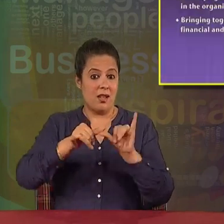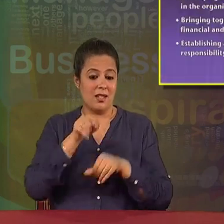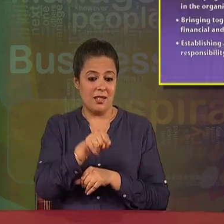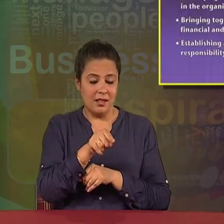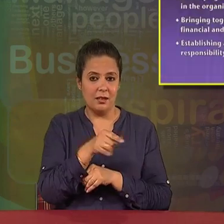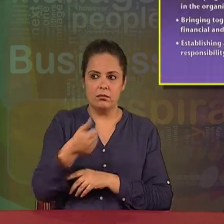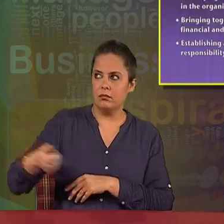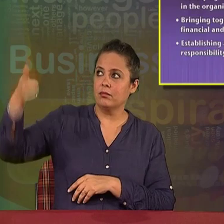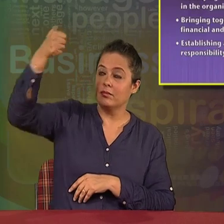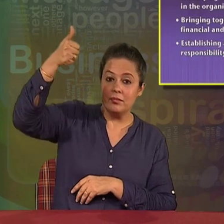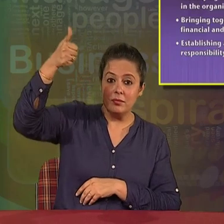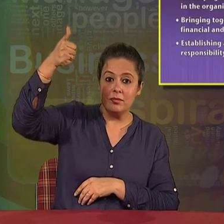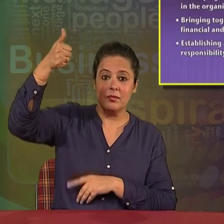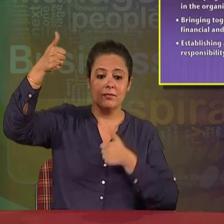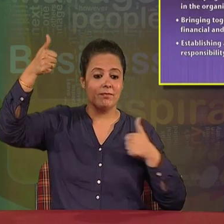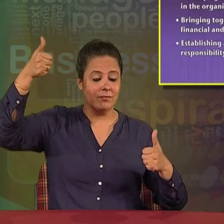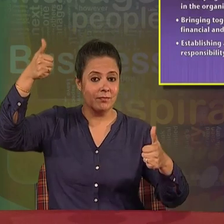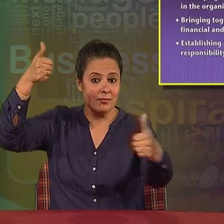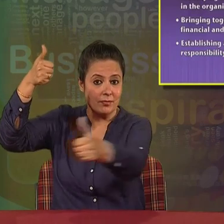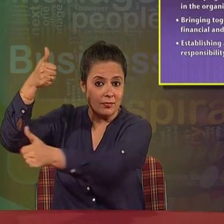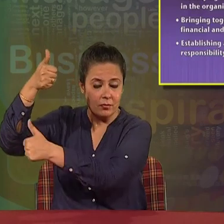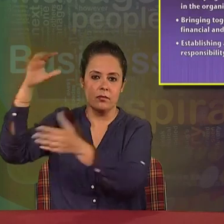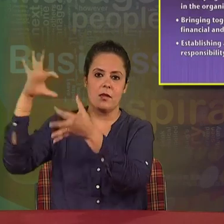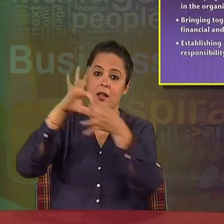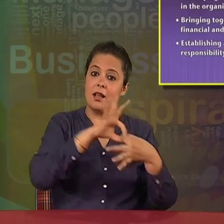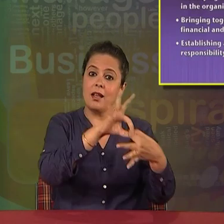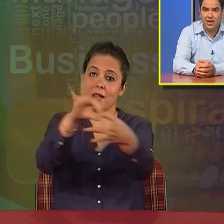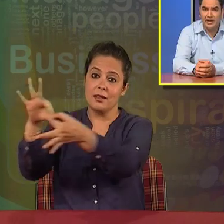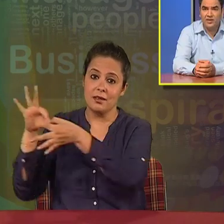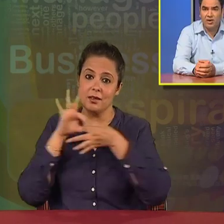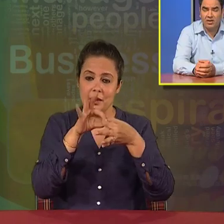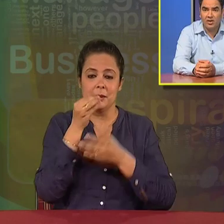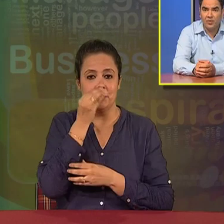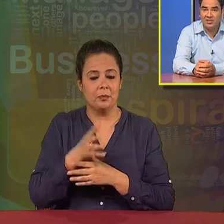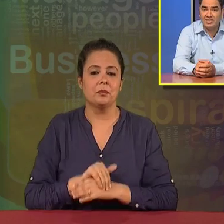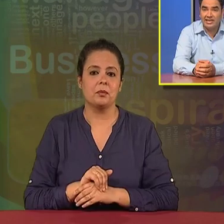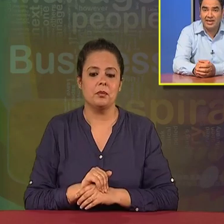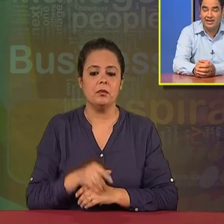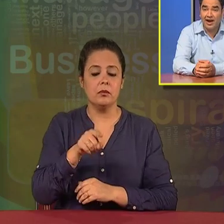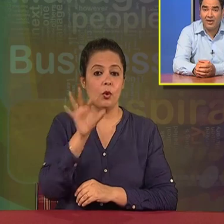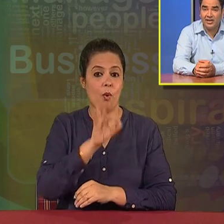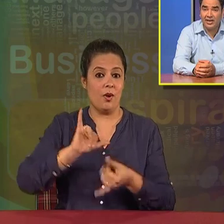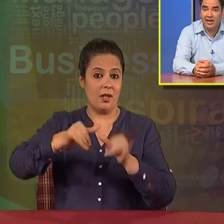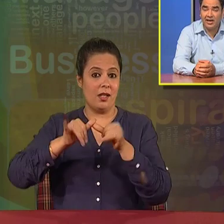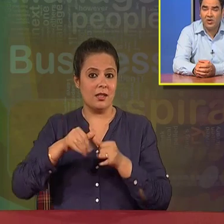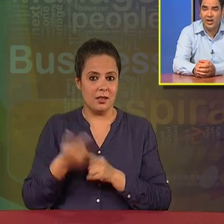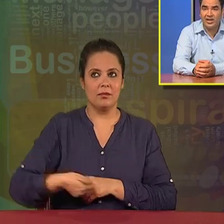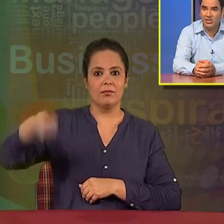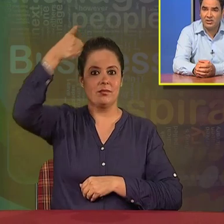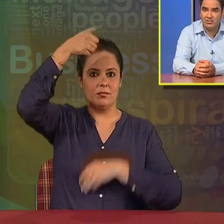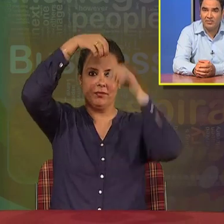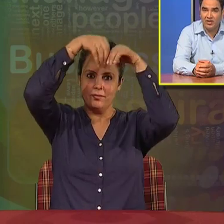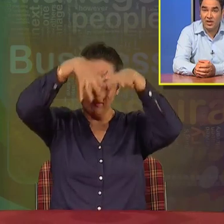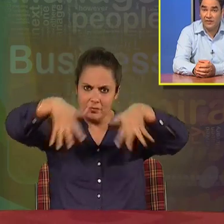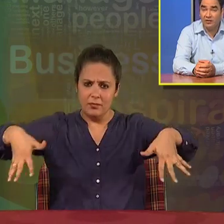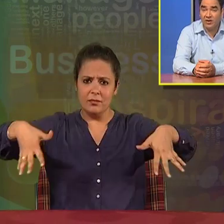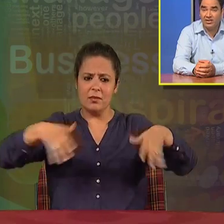which is establishing the superior subordinate relationship. It is the one, which is setting the hierarchy in an organization.